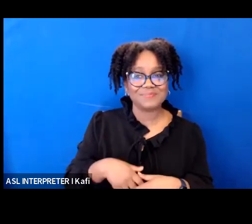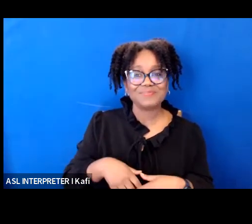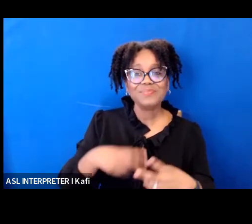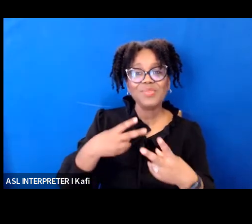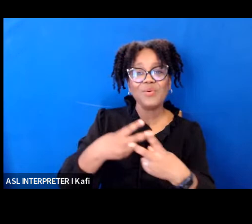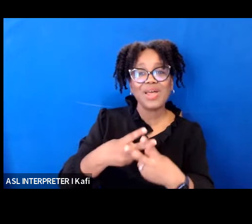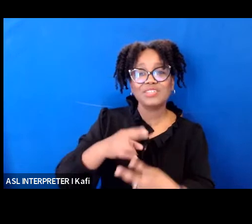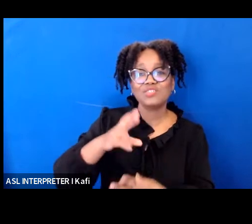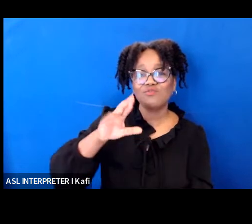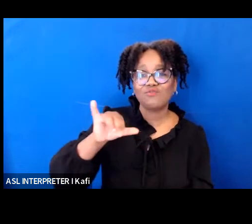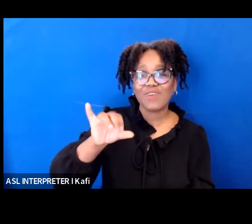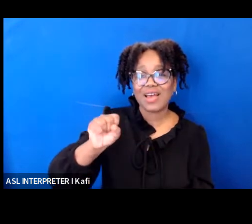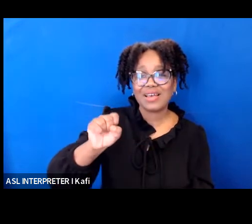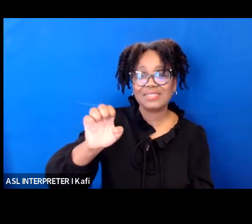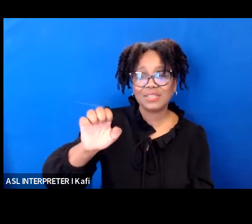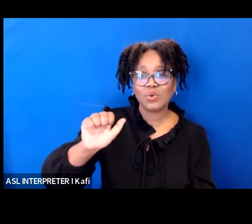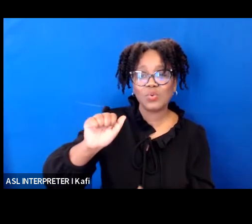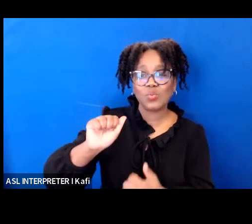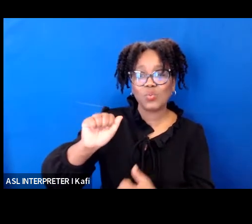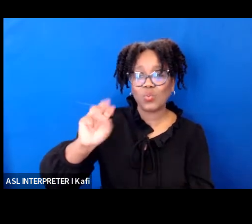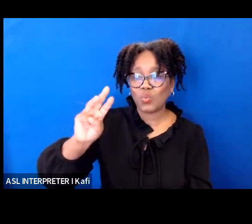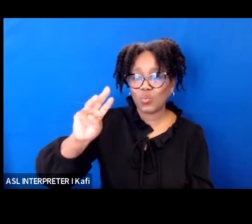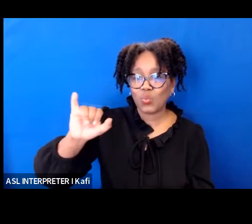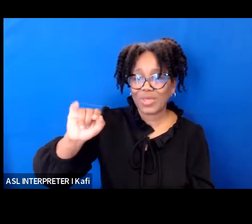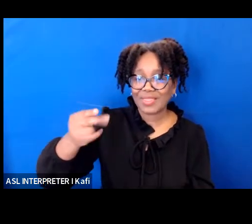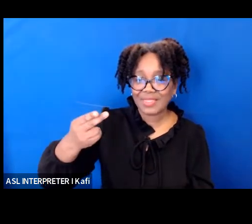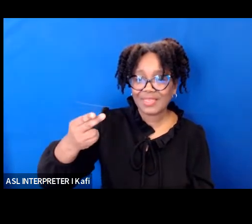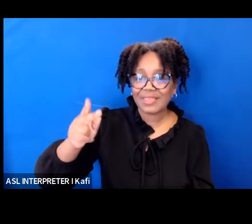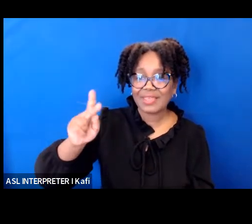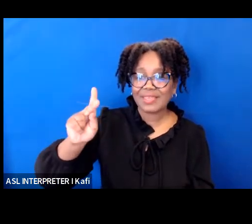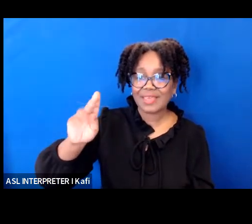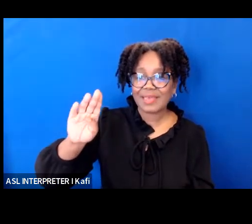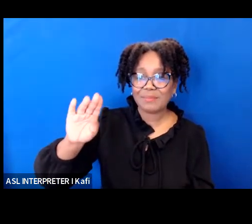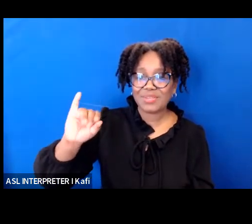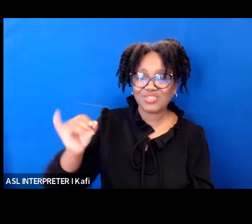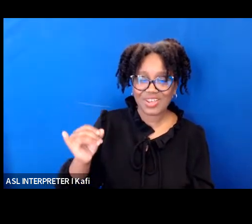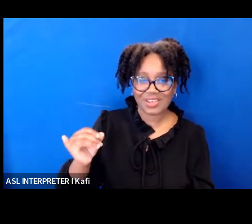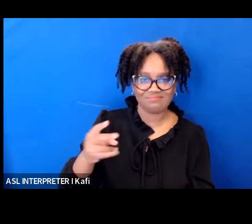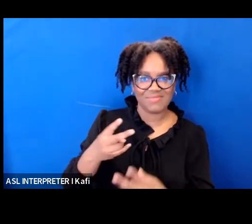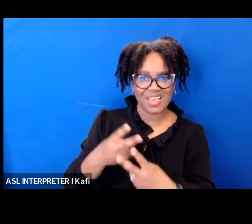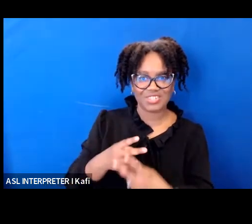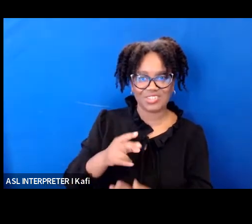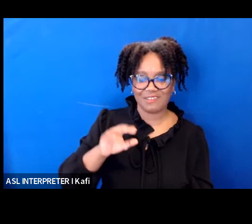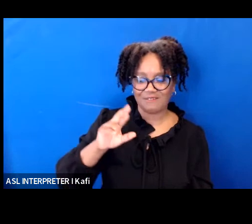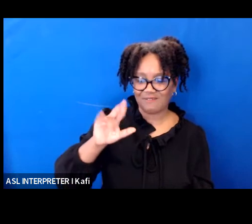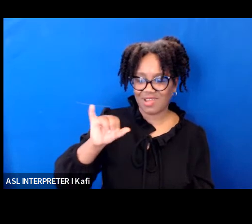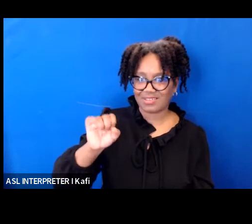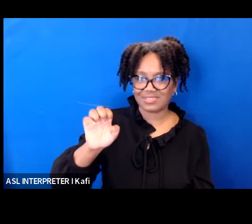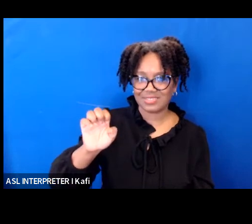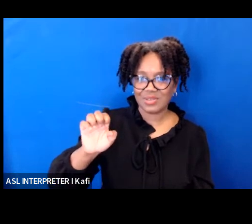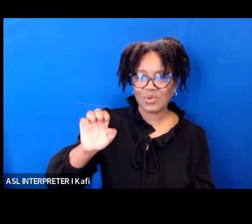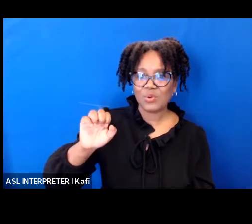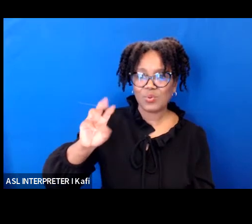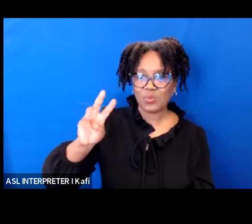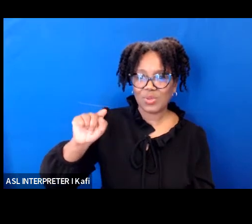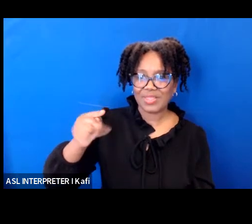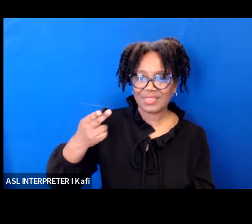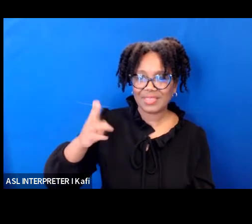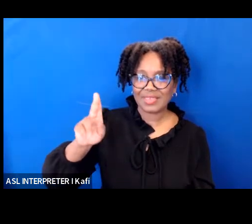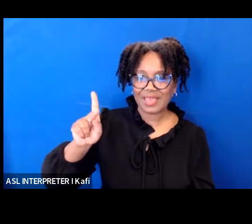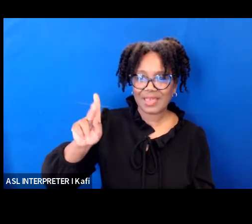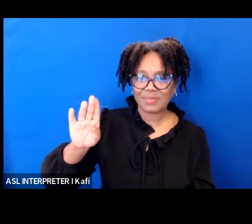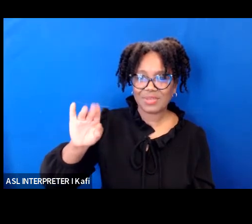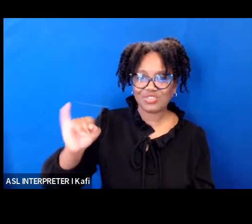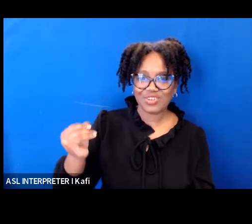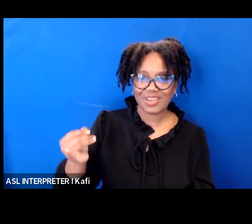hashtag confirm jackson and post a reflection of what her nomination to the supreme court means